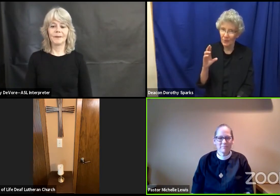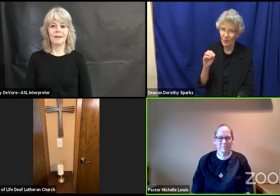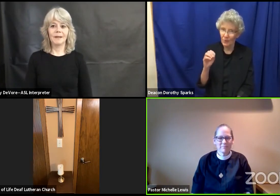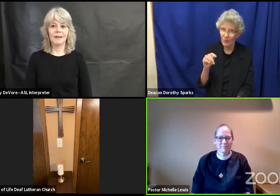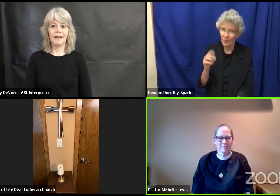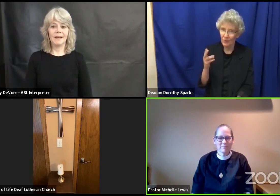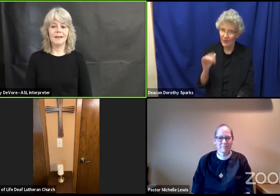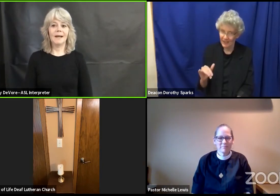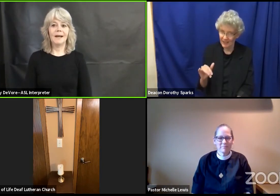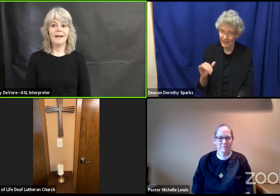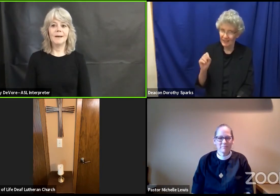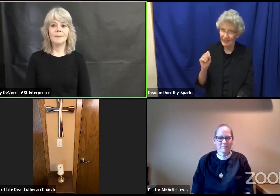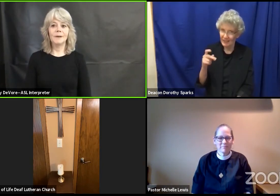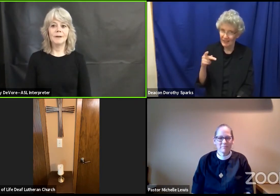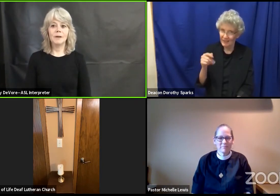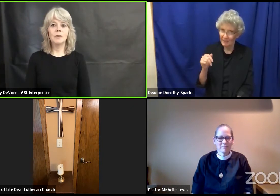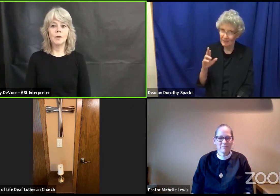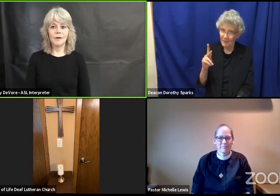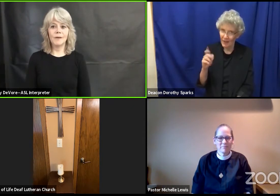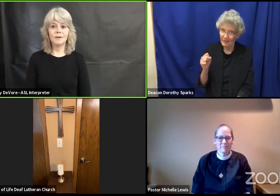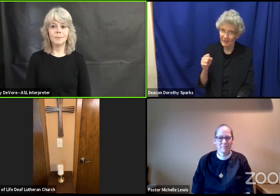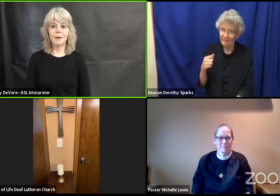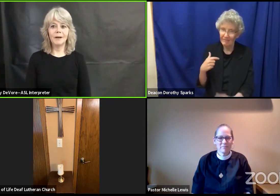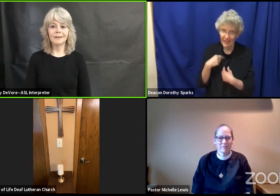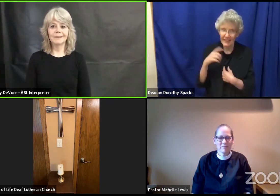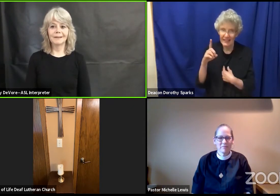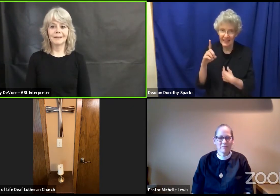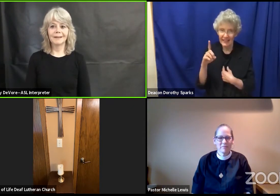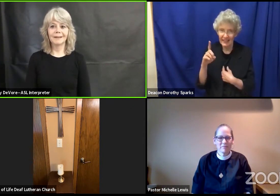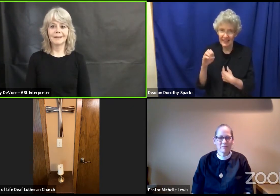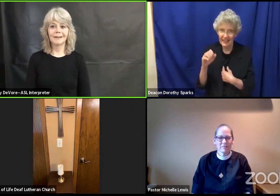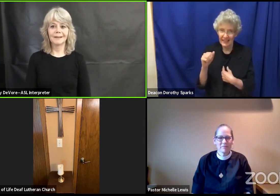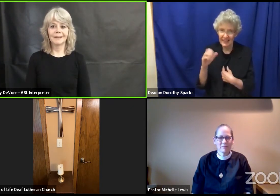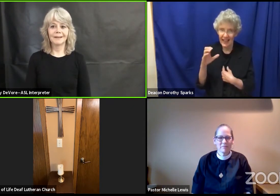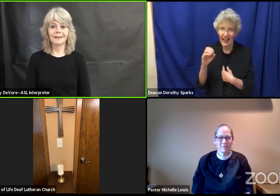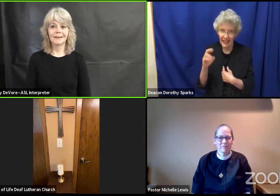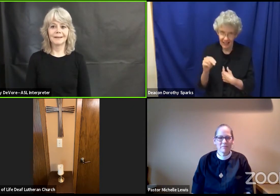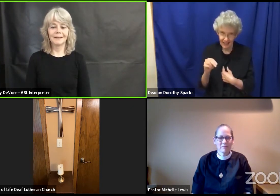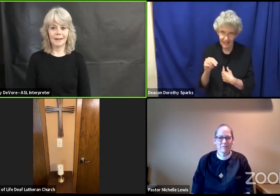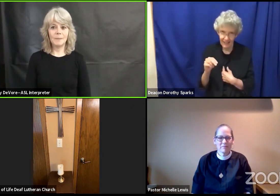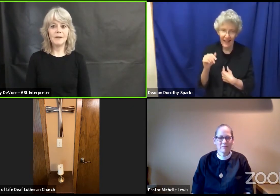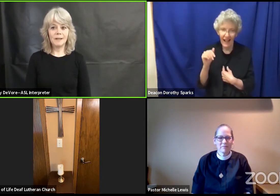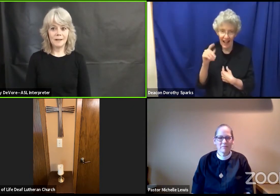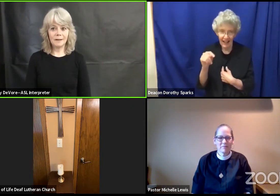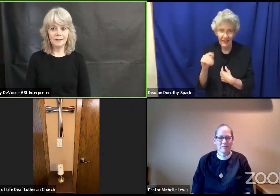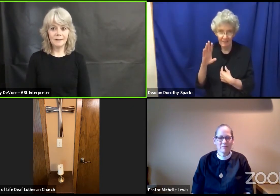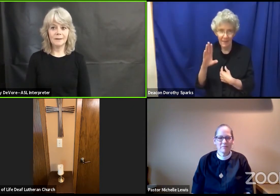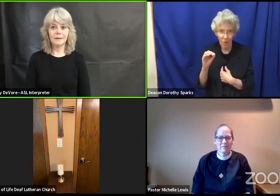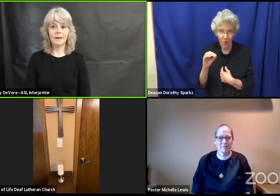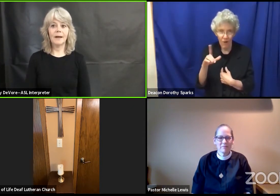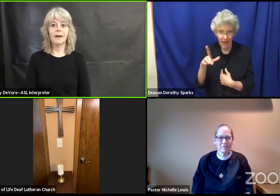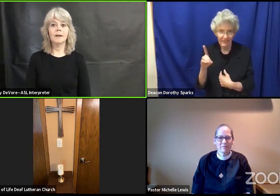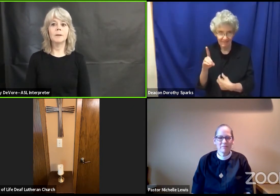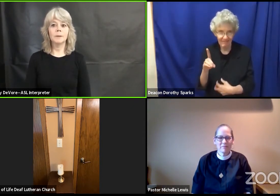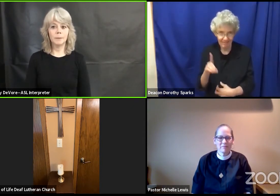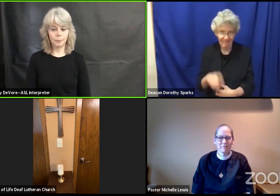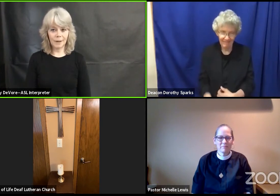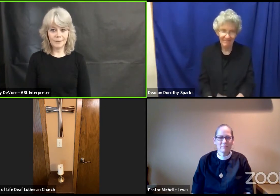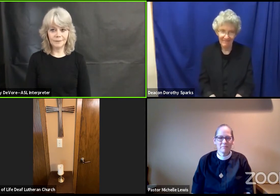And I am Dorothy Sparks. I'm the deacon at Bread of